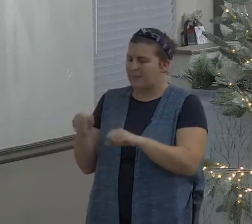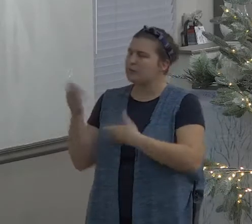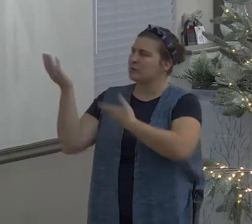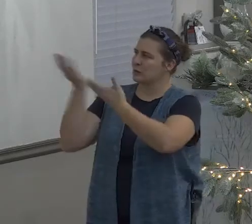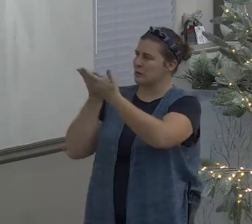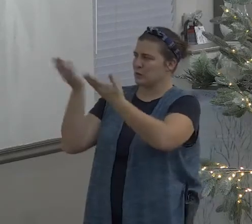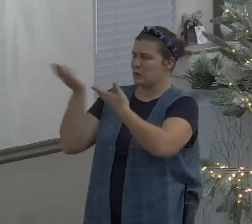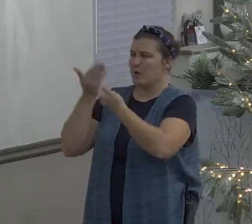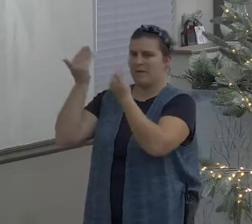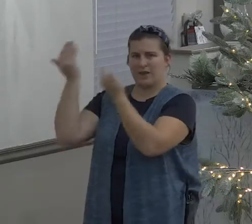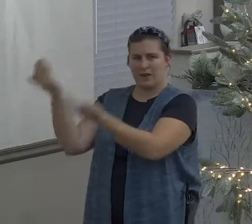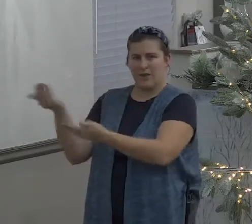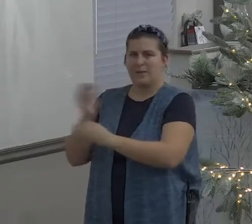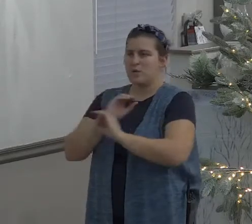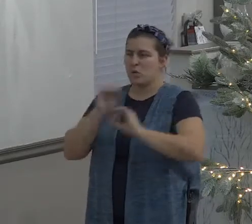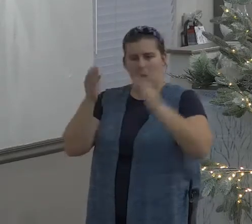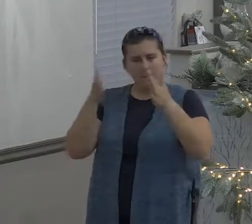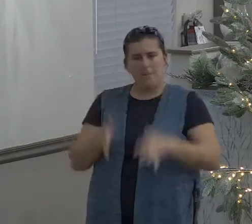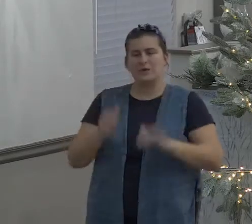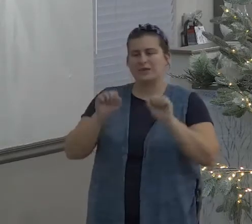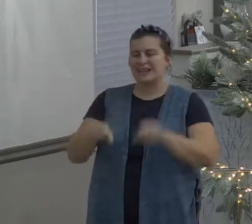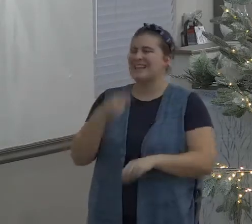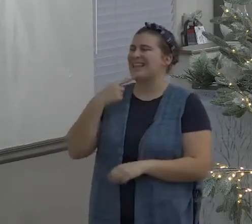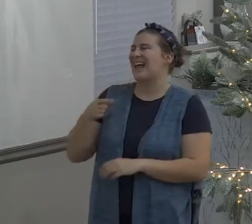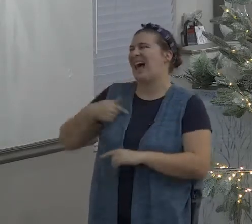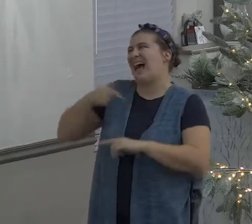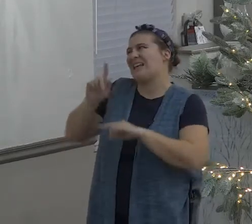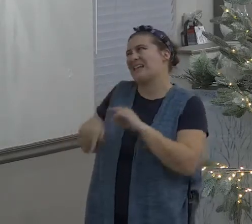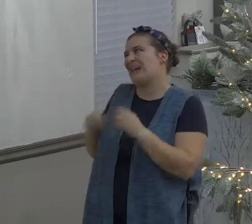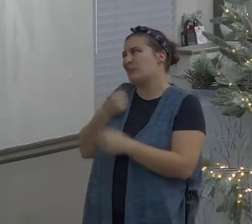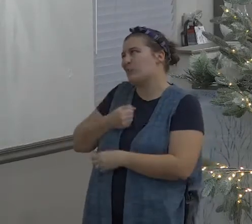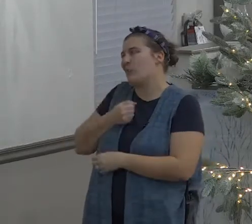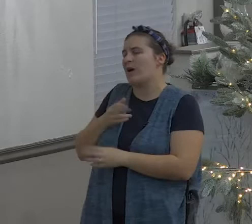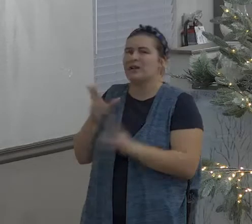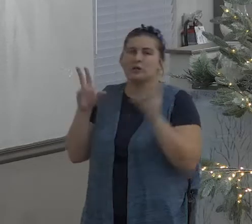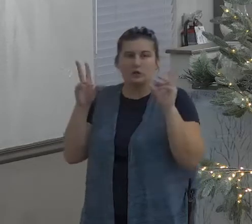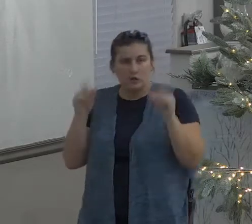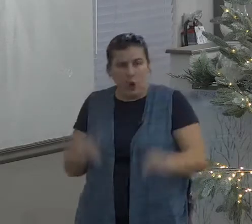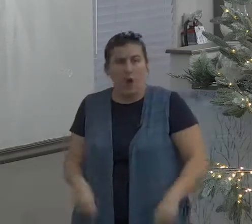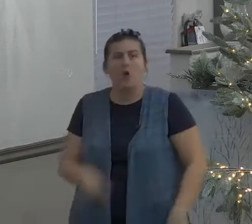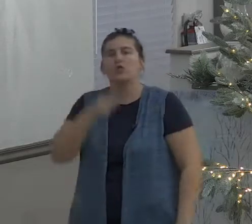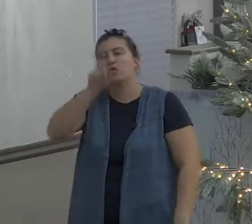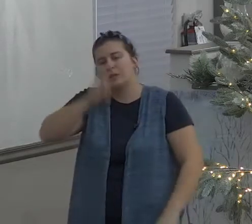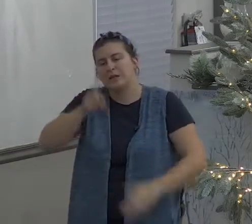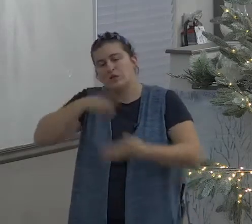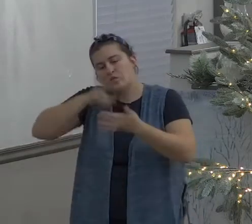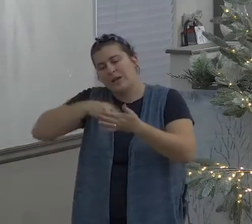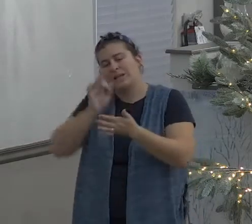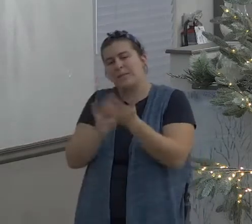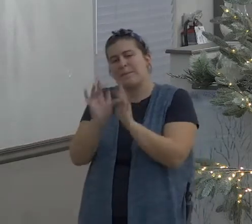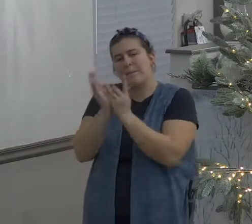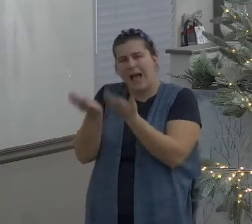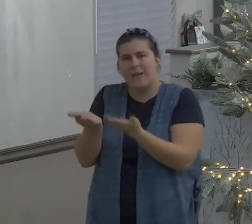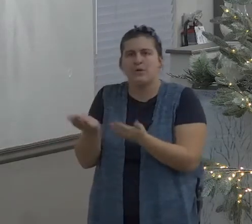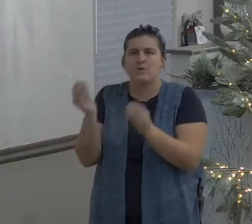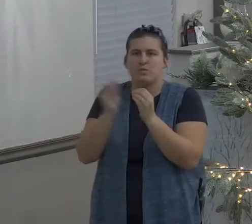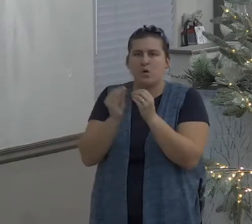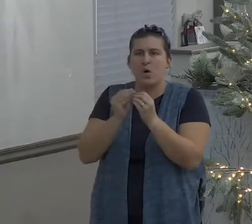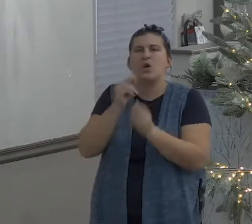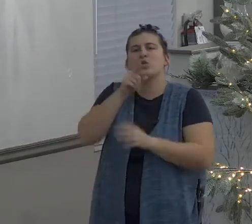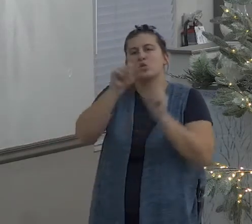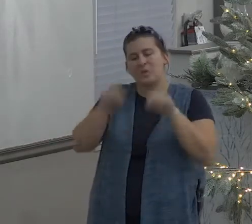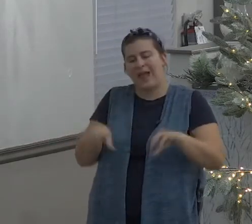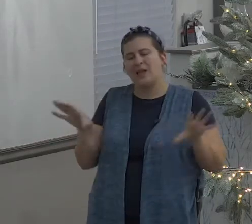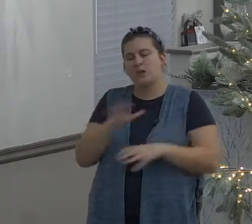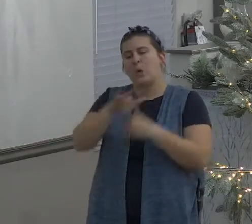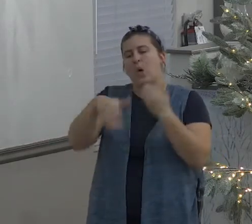God God God has called us to serve him and he's also provided us with the power that enables us to